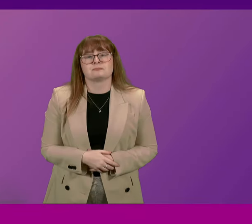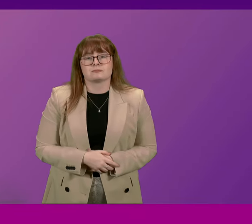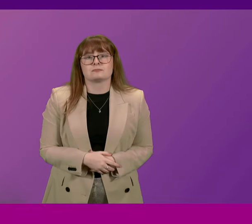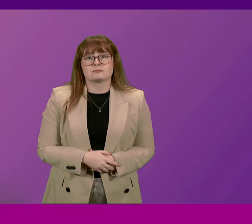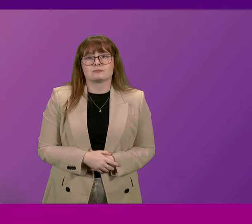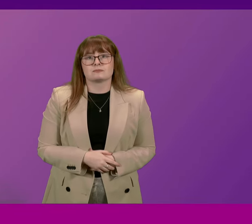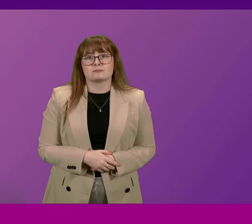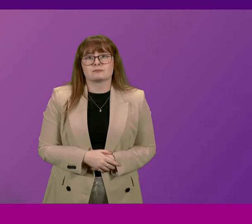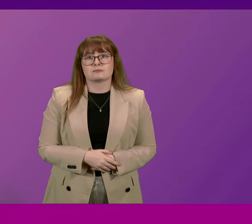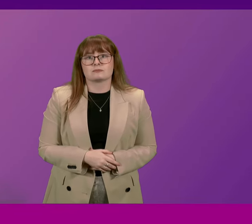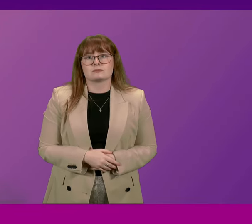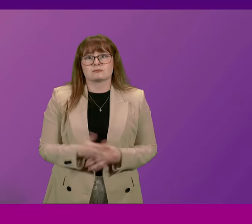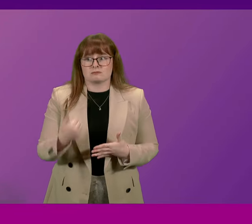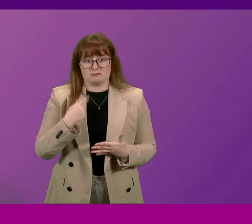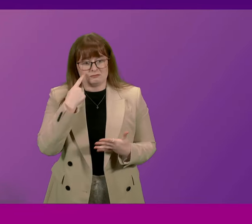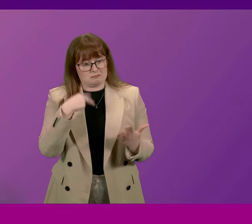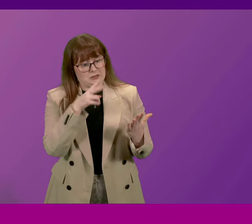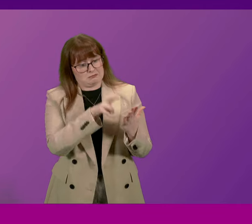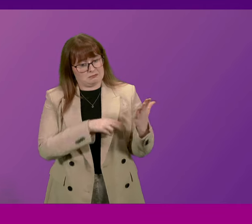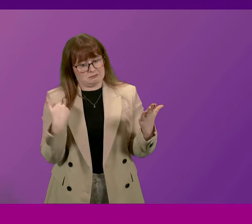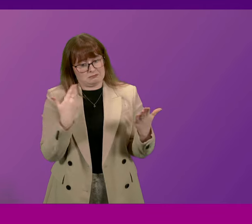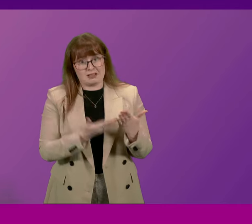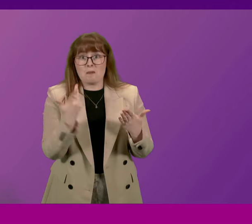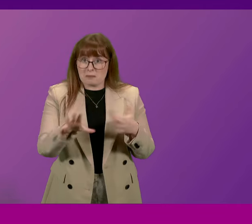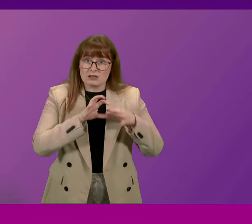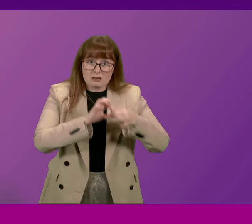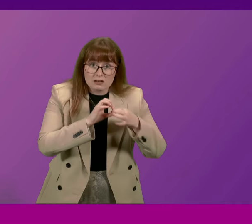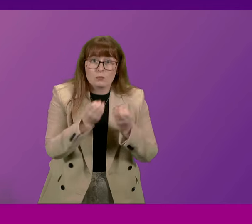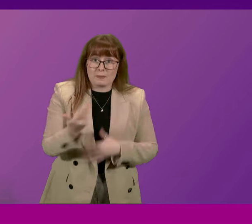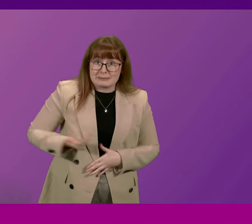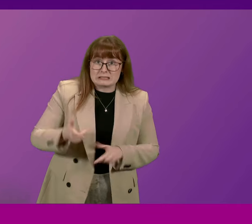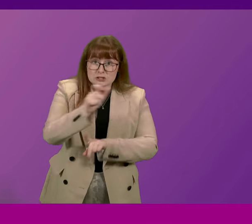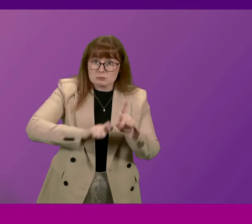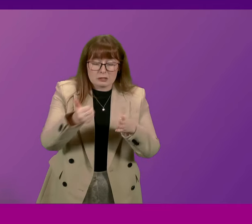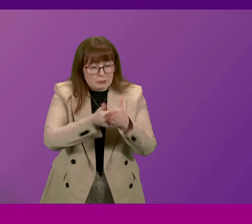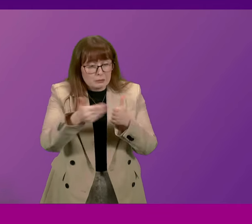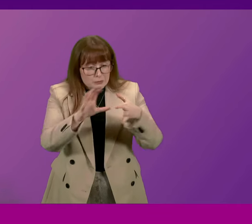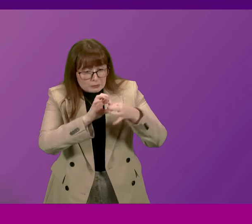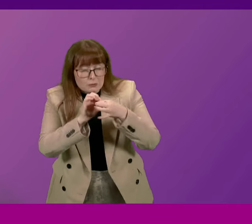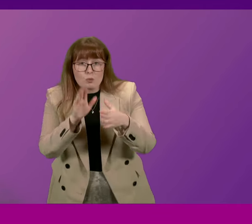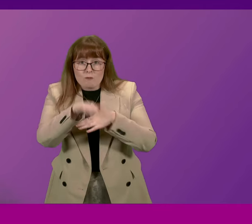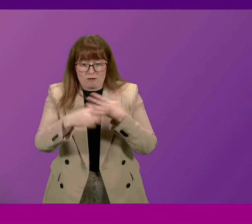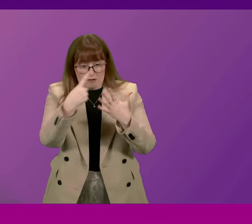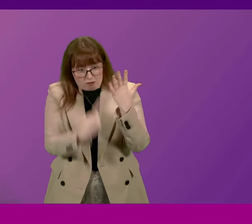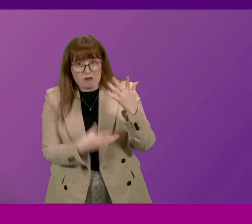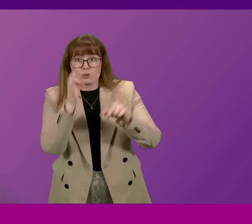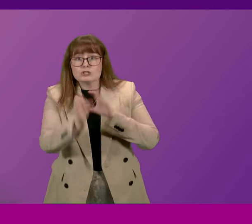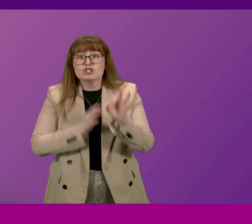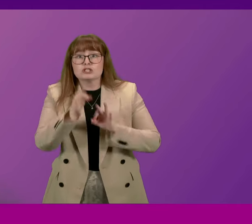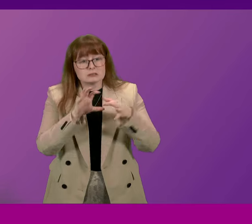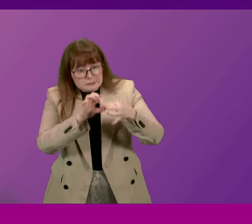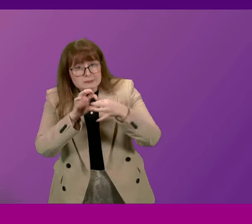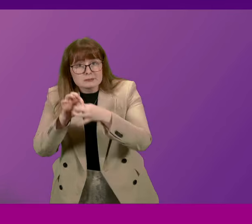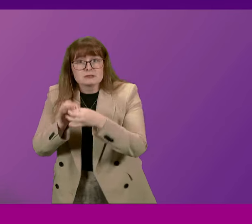I think anyone that looks at my track record knows that I engage closely with the business community on all of these questions. And I